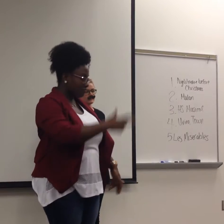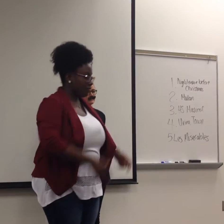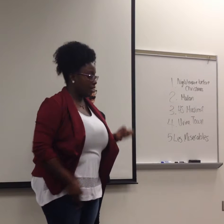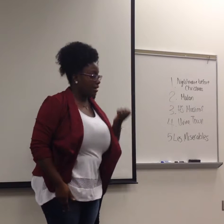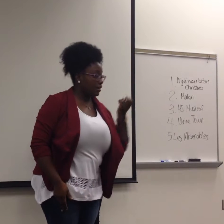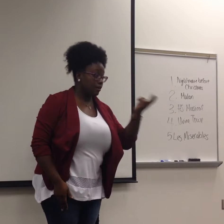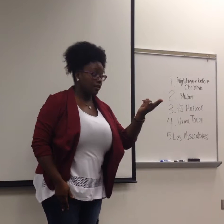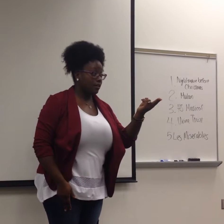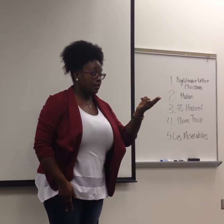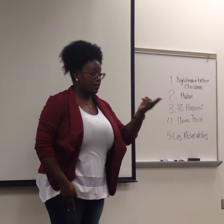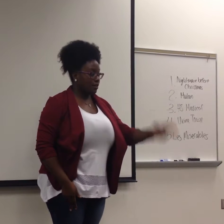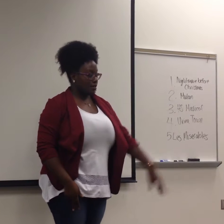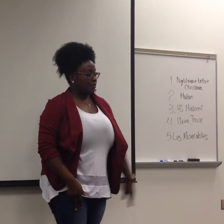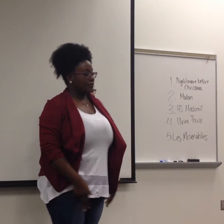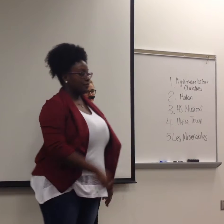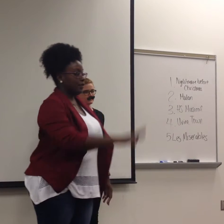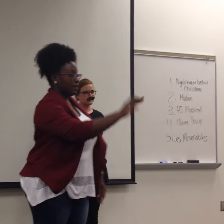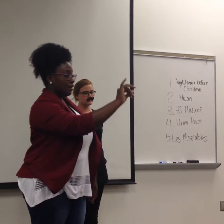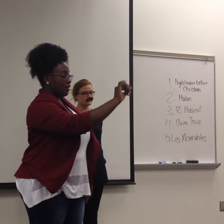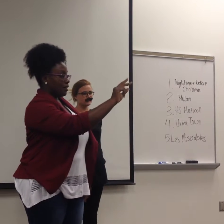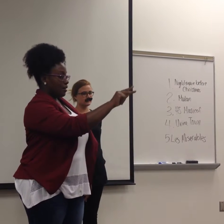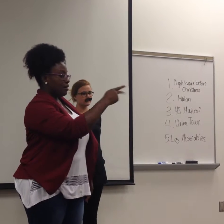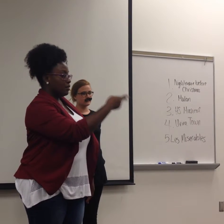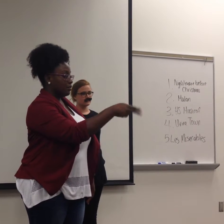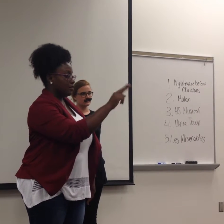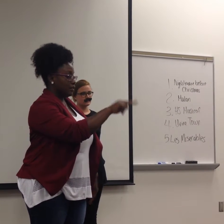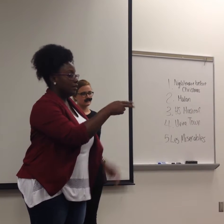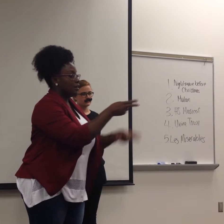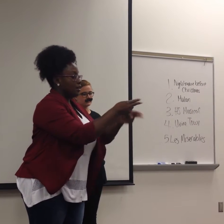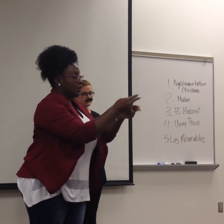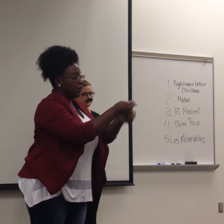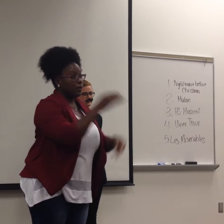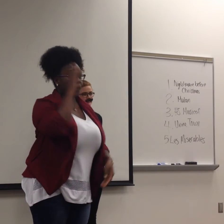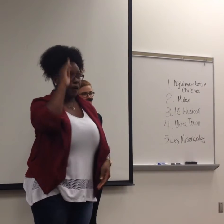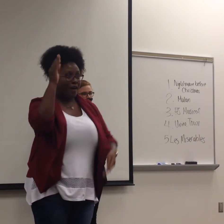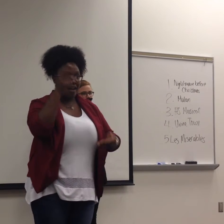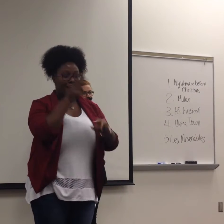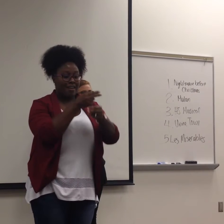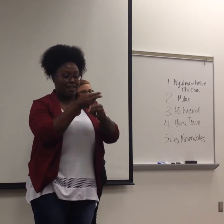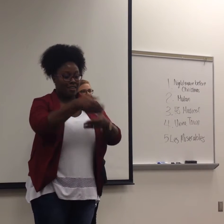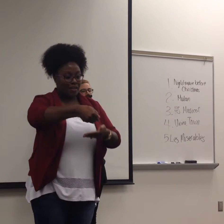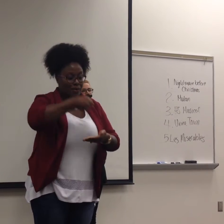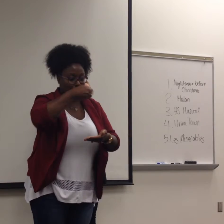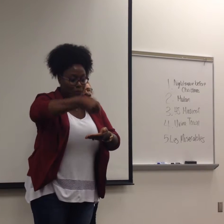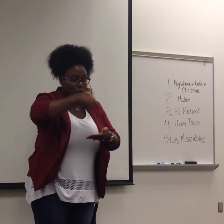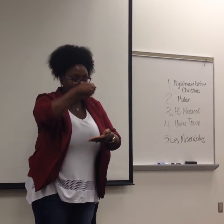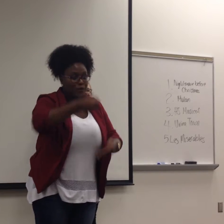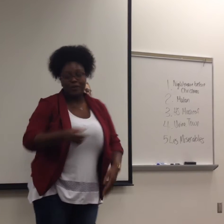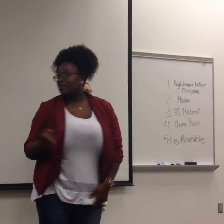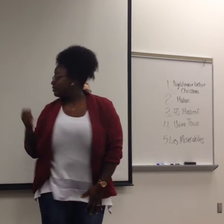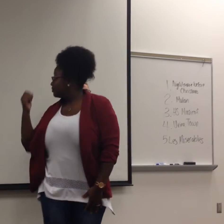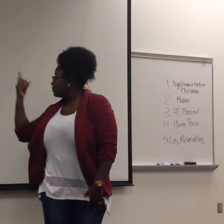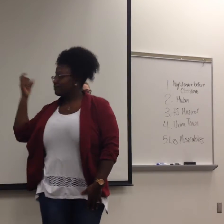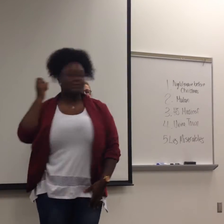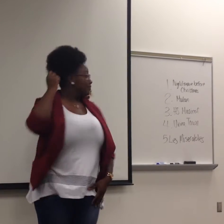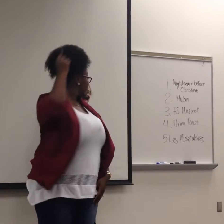trigger and he drops for you Goodbye bunny boo, hello rabbit stew Get me